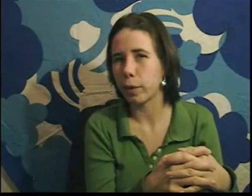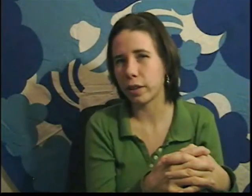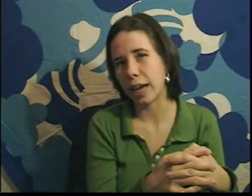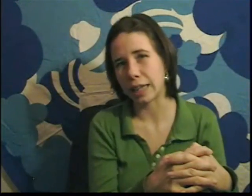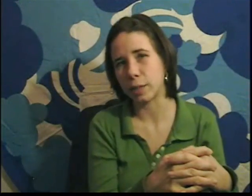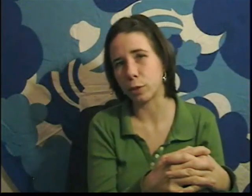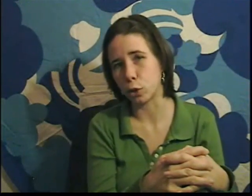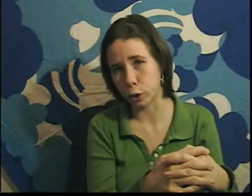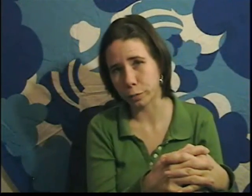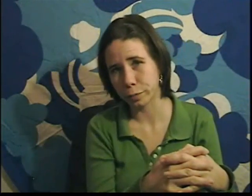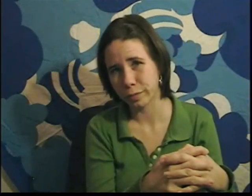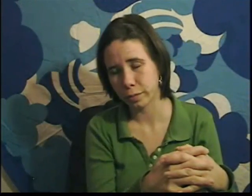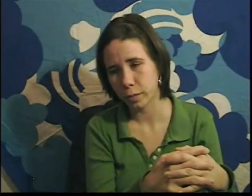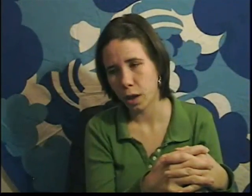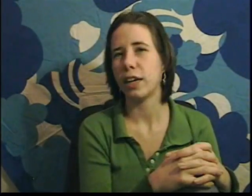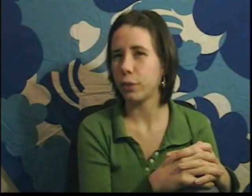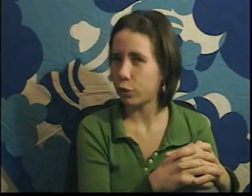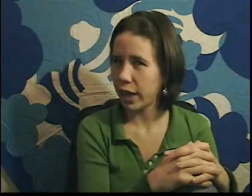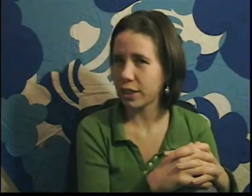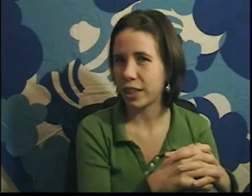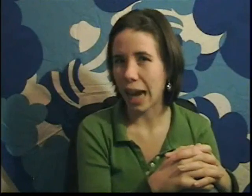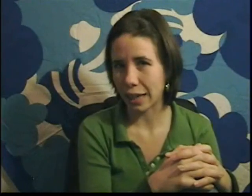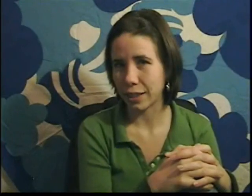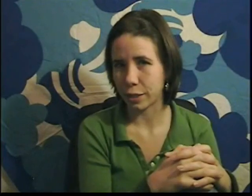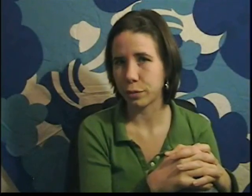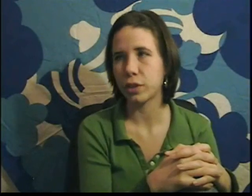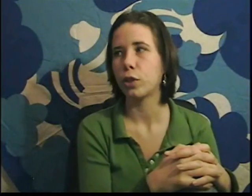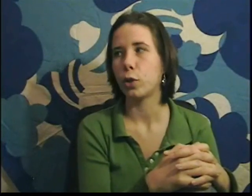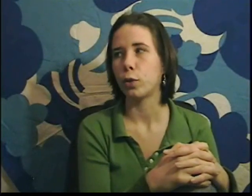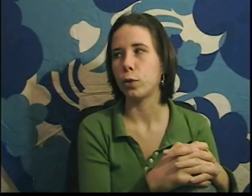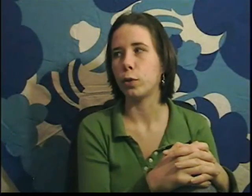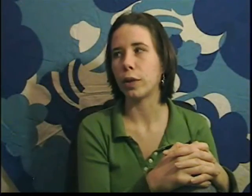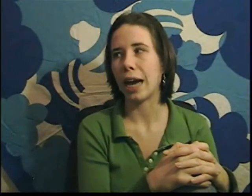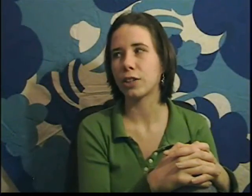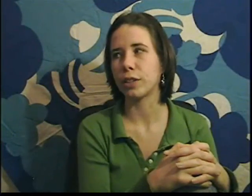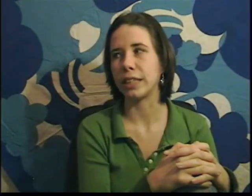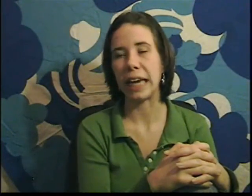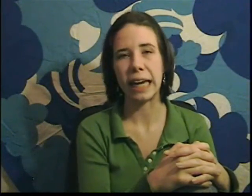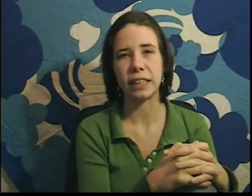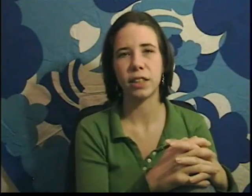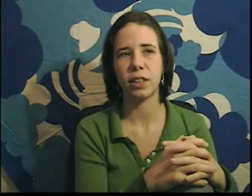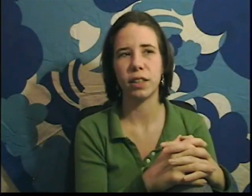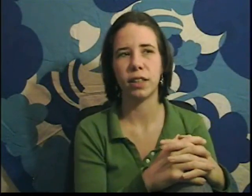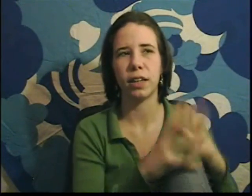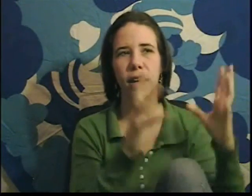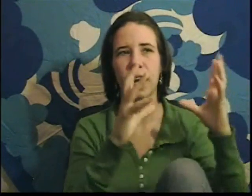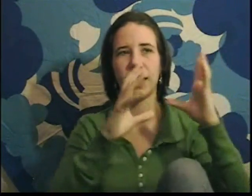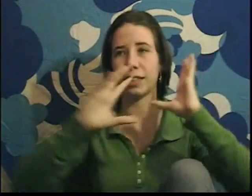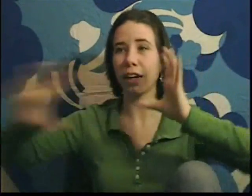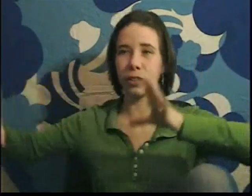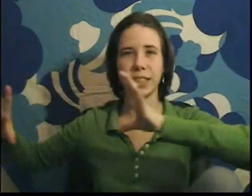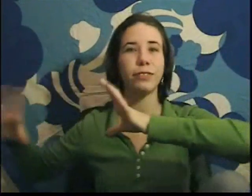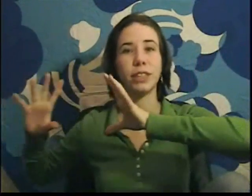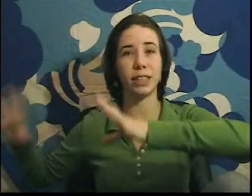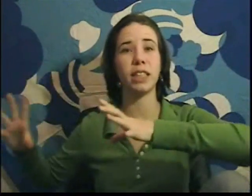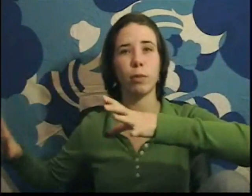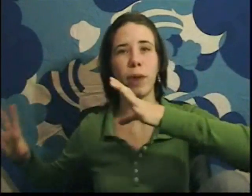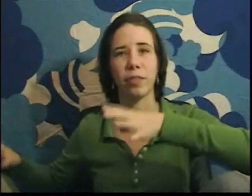whether the axioms are true. If you change the axioms, you'll actually get an entirely different system of